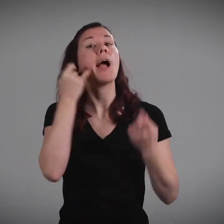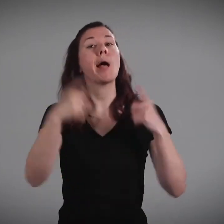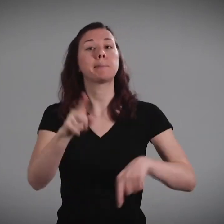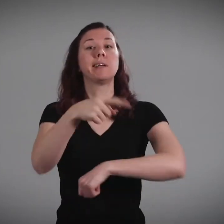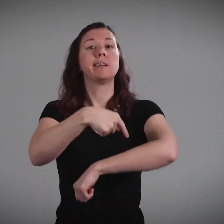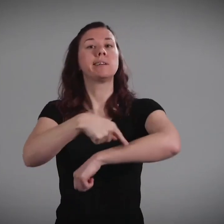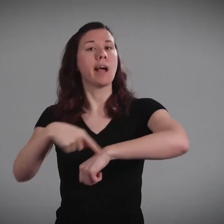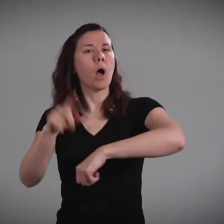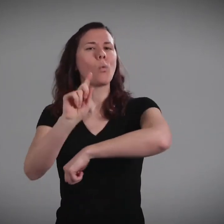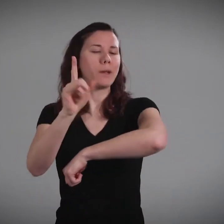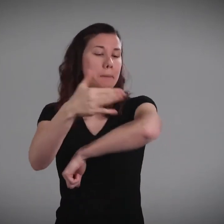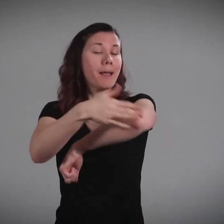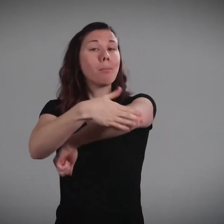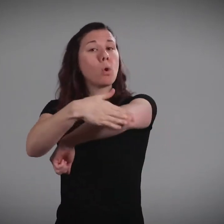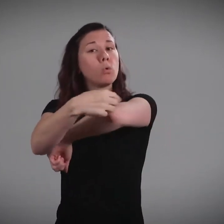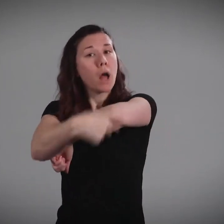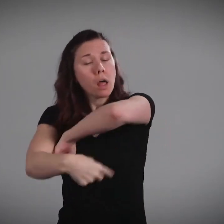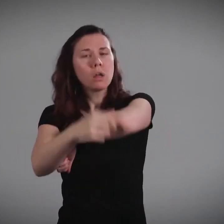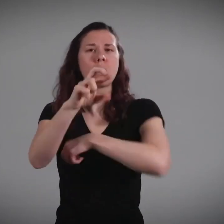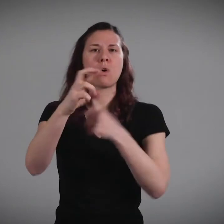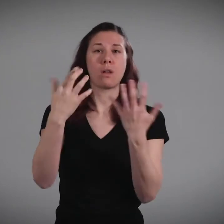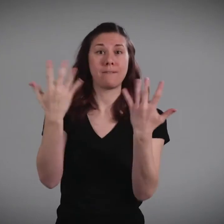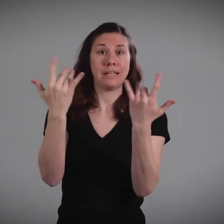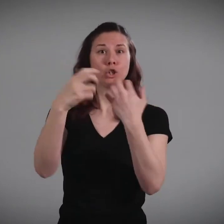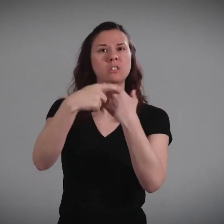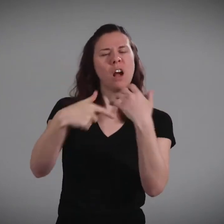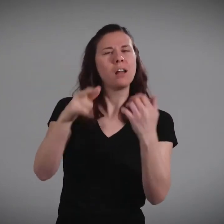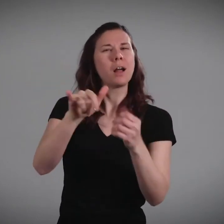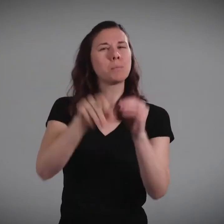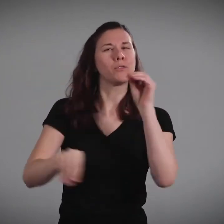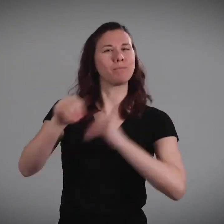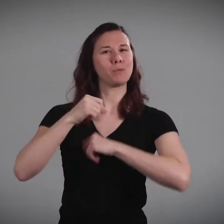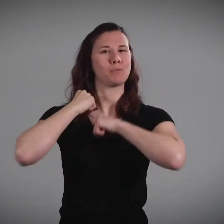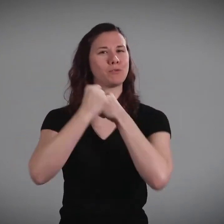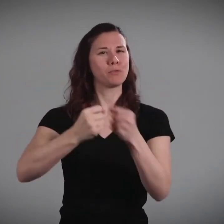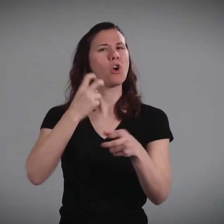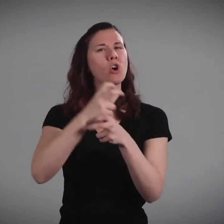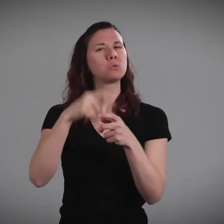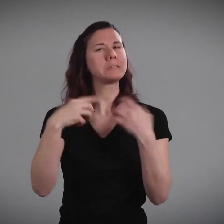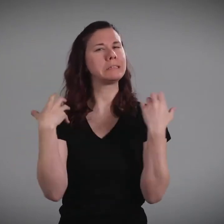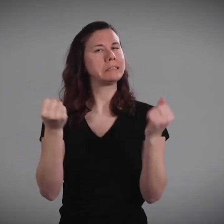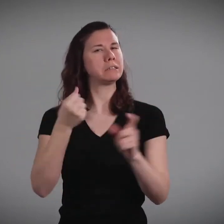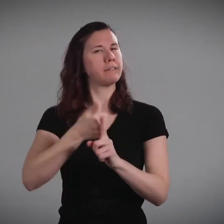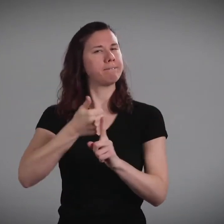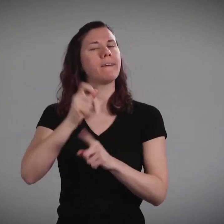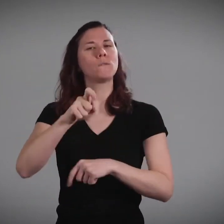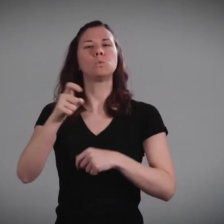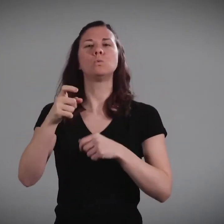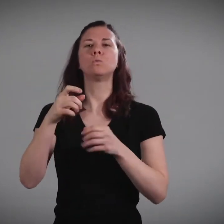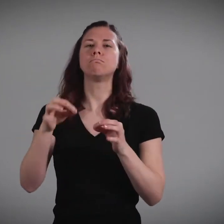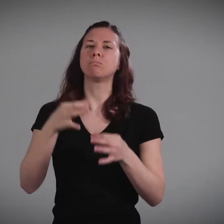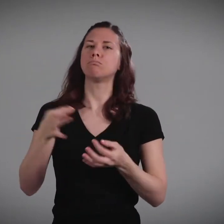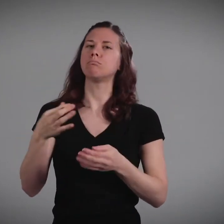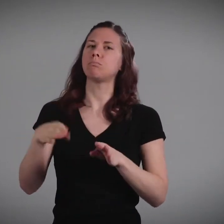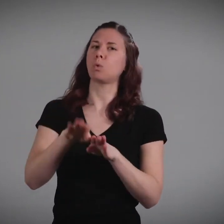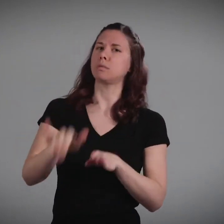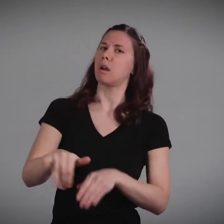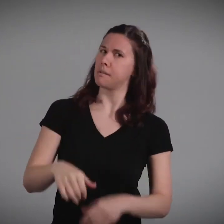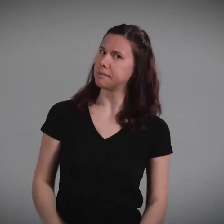If the laceration is on your elbow or your fingers, these are more difficult places to heal because you move them a lot. Stitches are the best